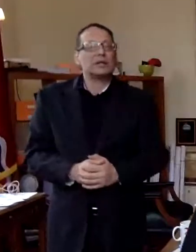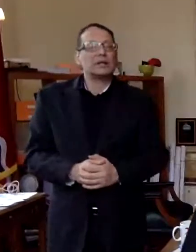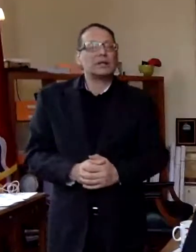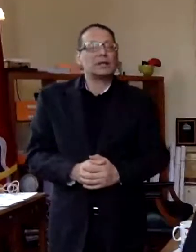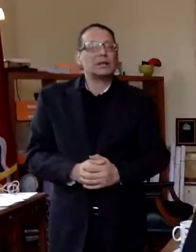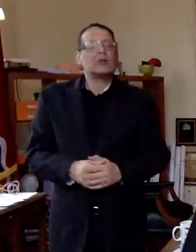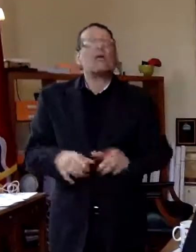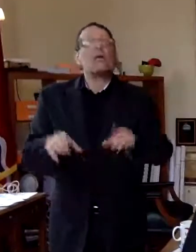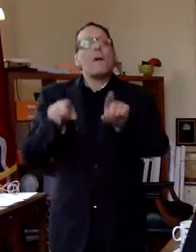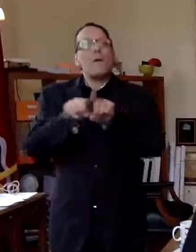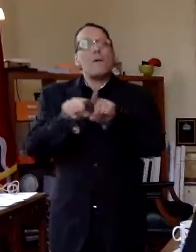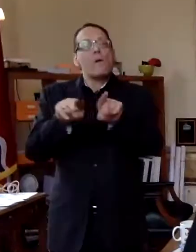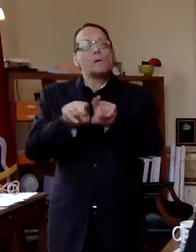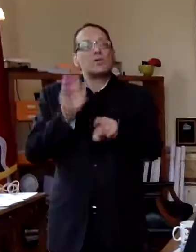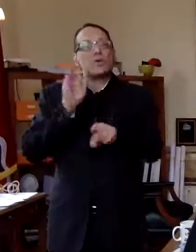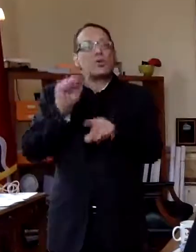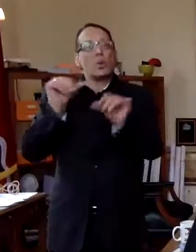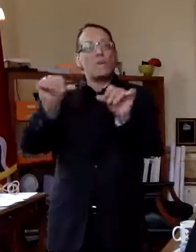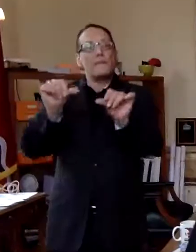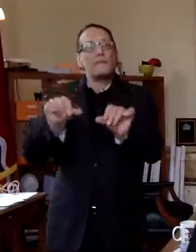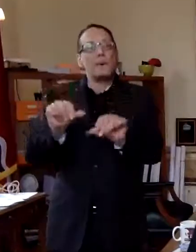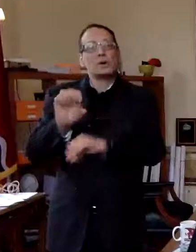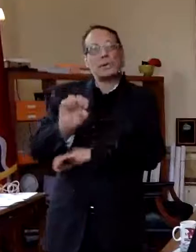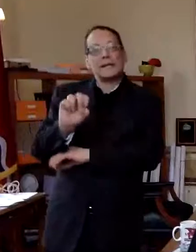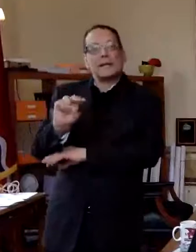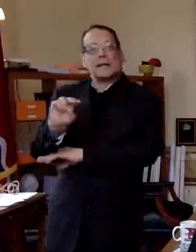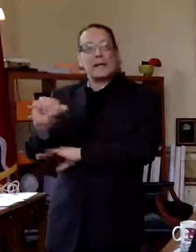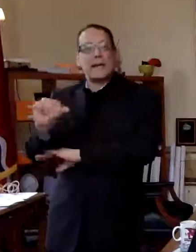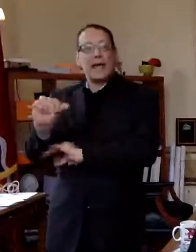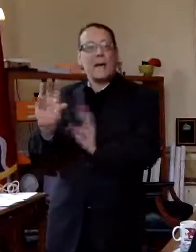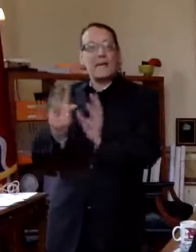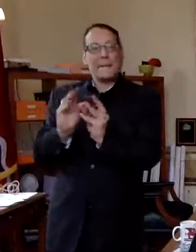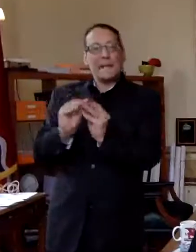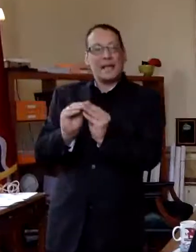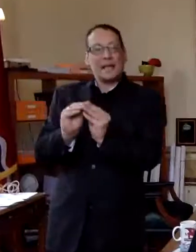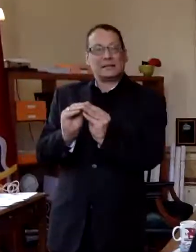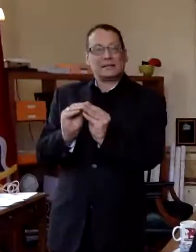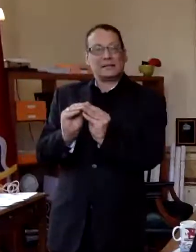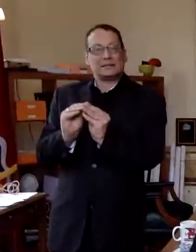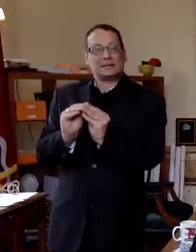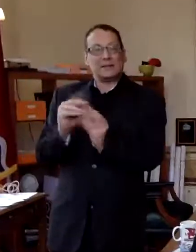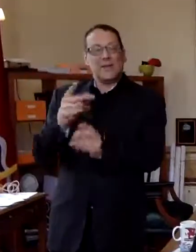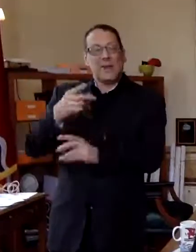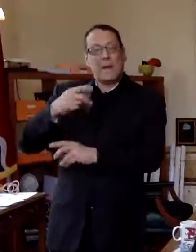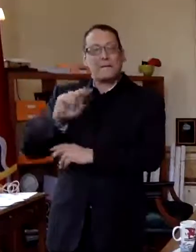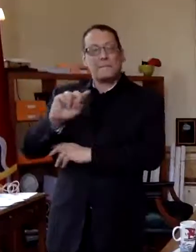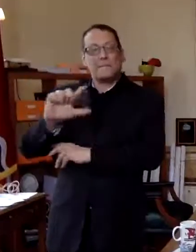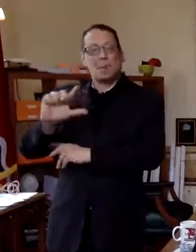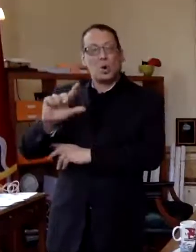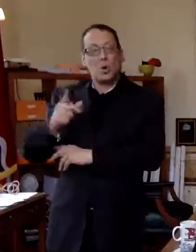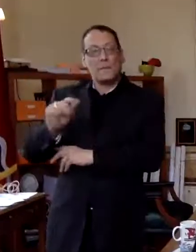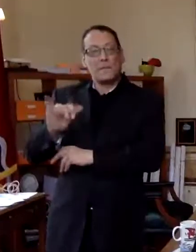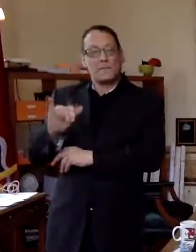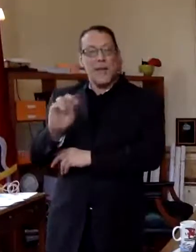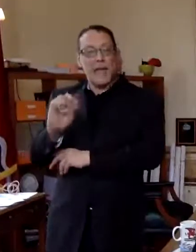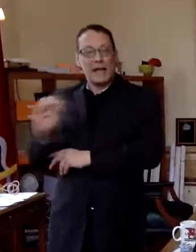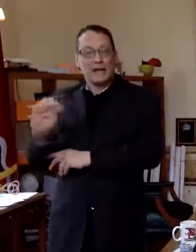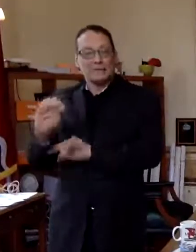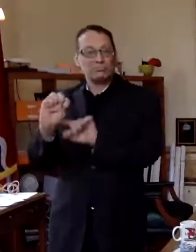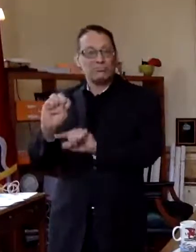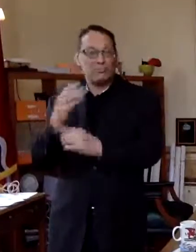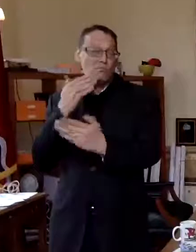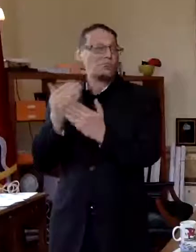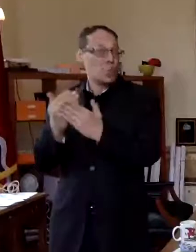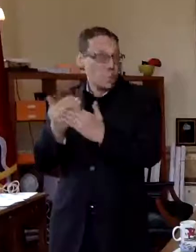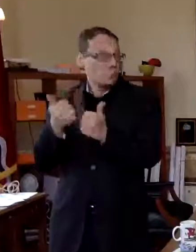post the ena meeting that happened it was about an hour and 10 minutes paul paine who's the budget director did a very good job of walking